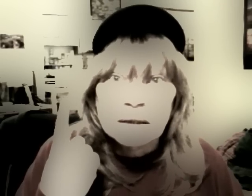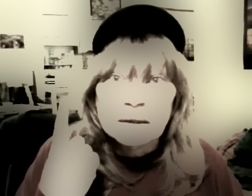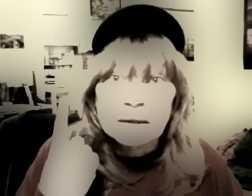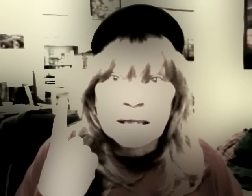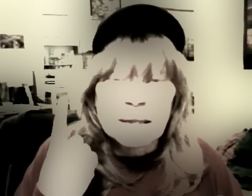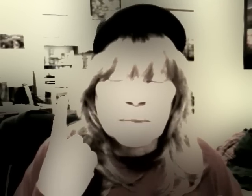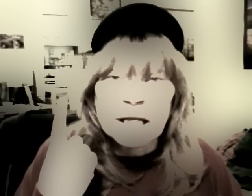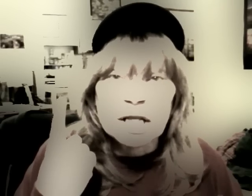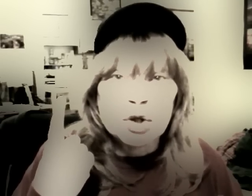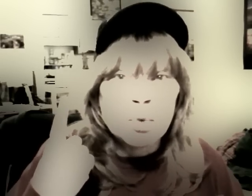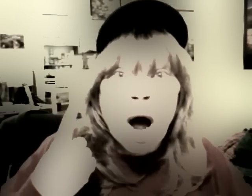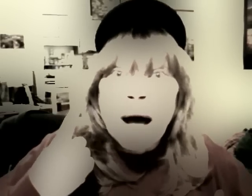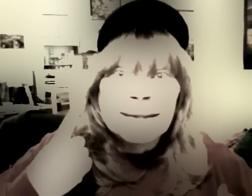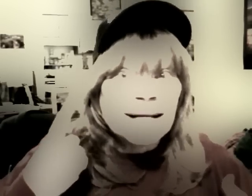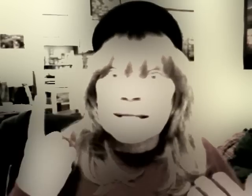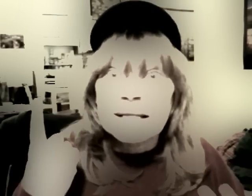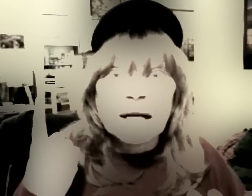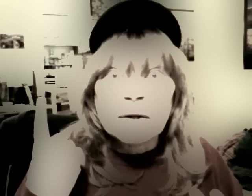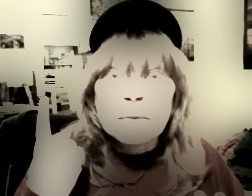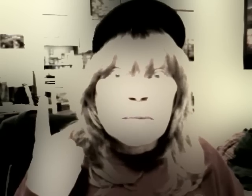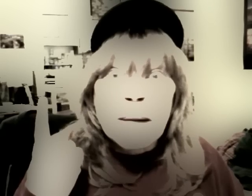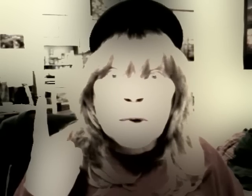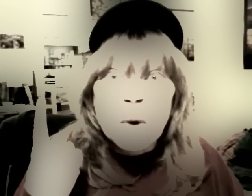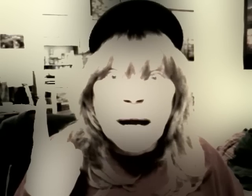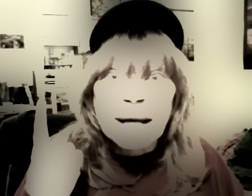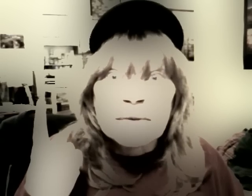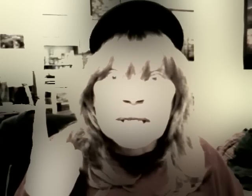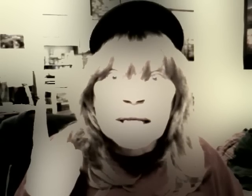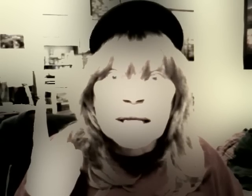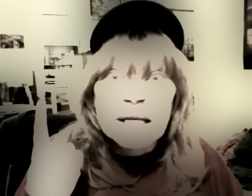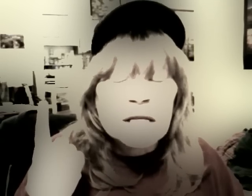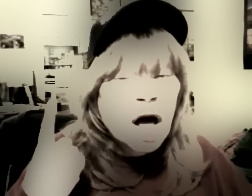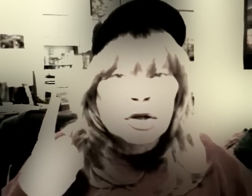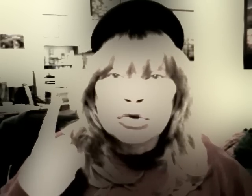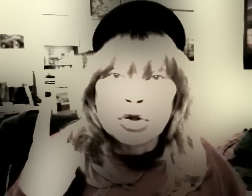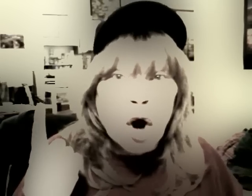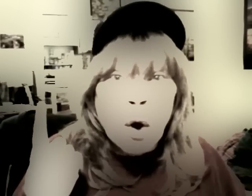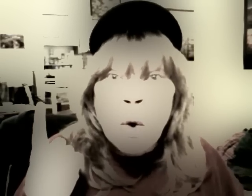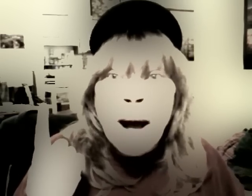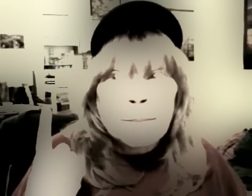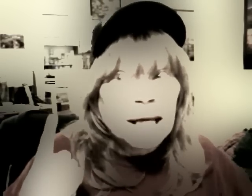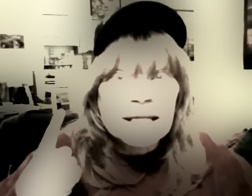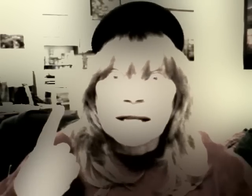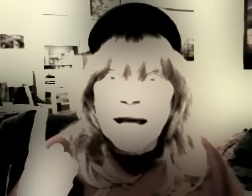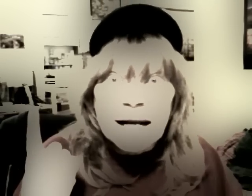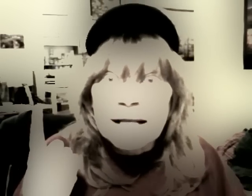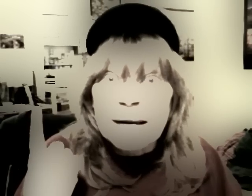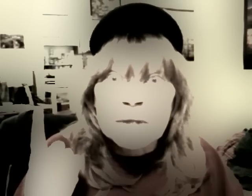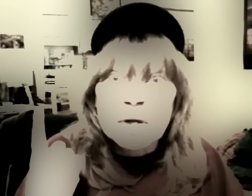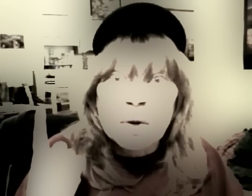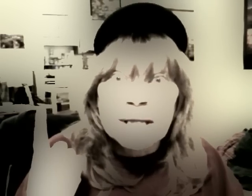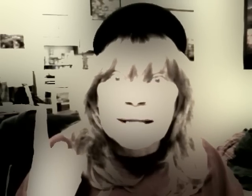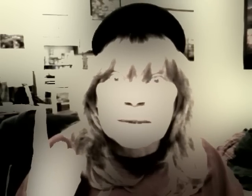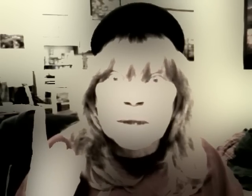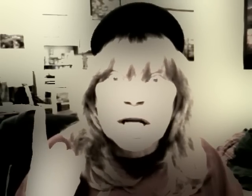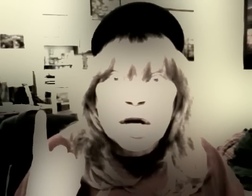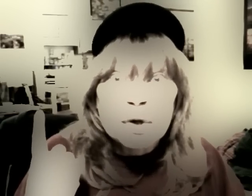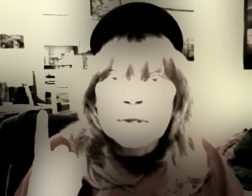Does it mean that you necessarily remember what kind of sin it is? No. Because a lot of times in the Old Testament, you see